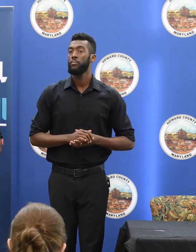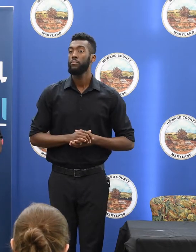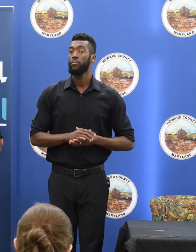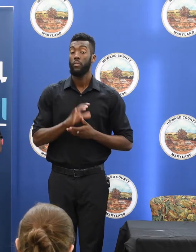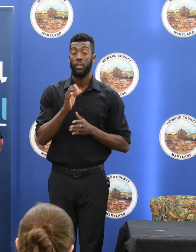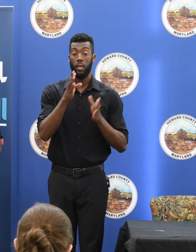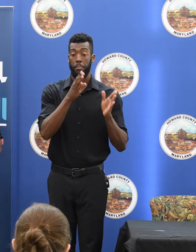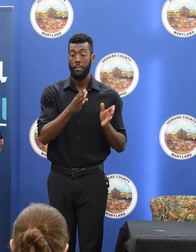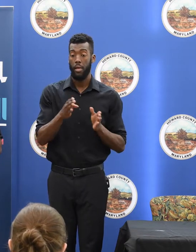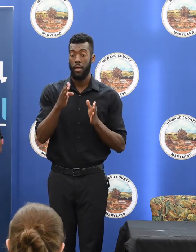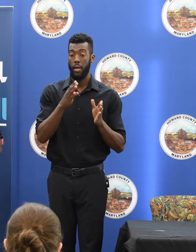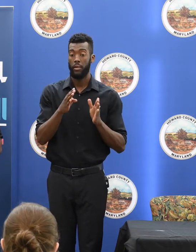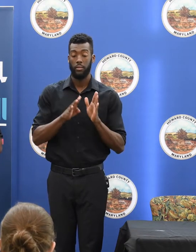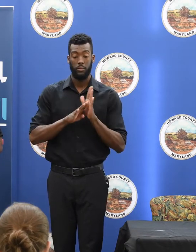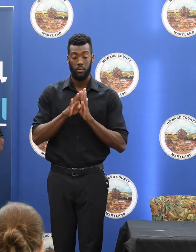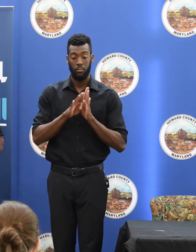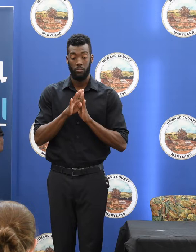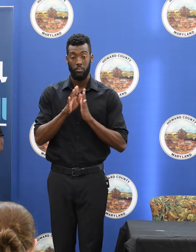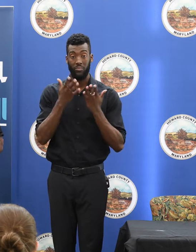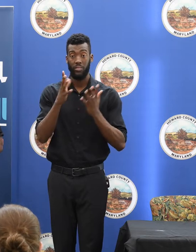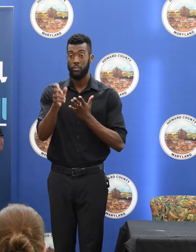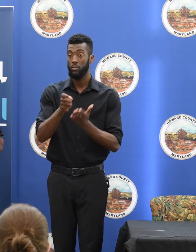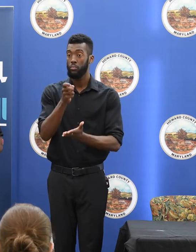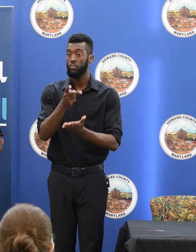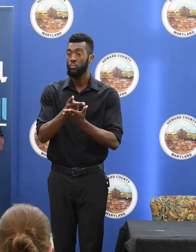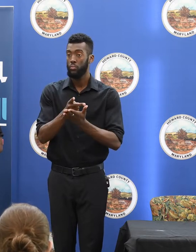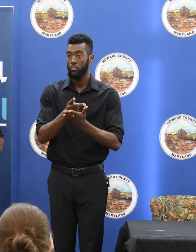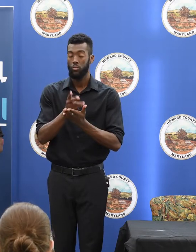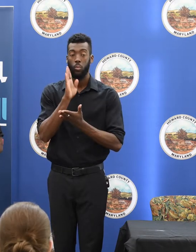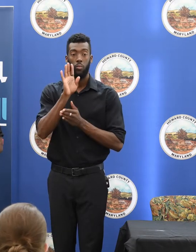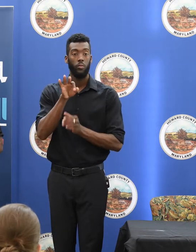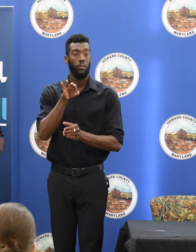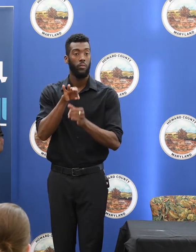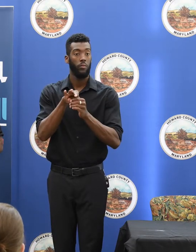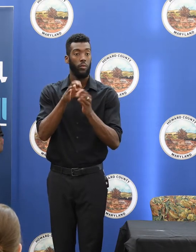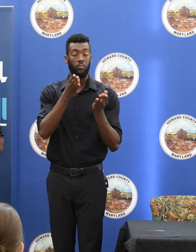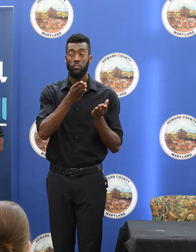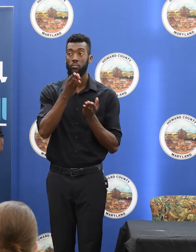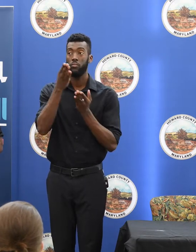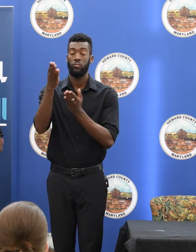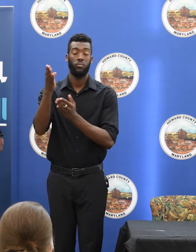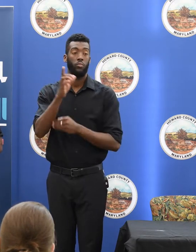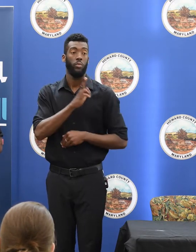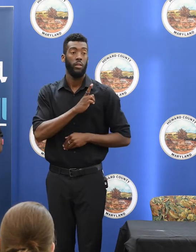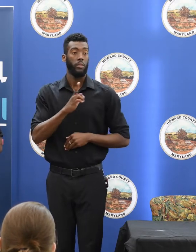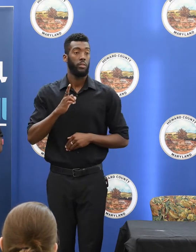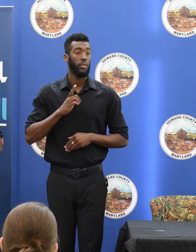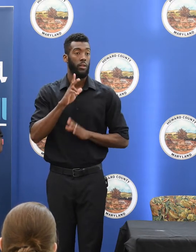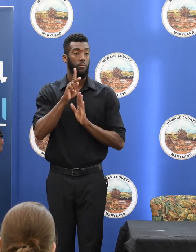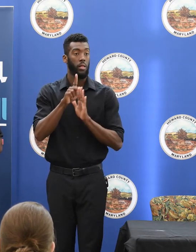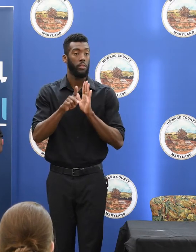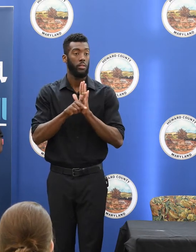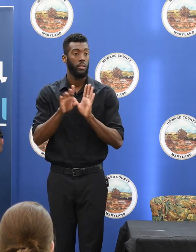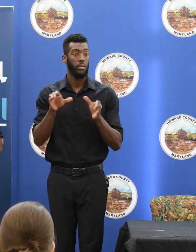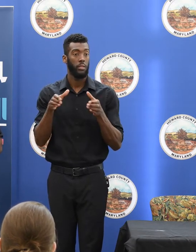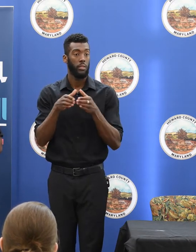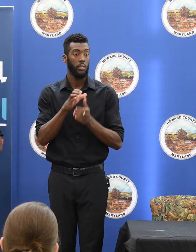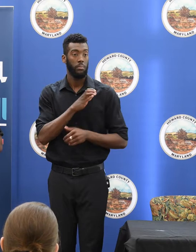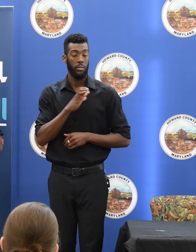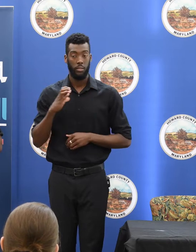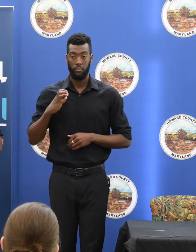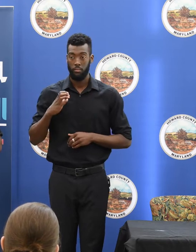plan is developed and approved, we then vote on it and it goes to the Legislative Policy Committee for their consideration.